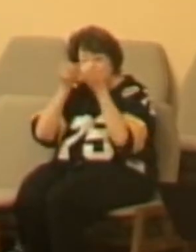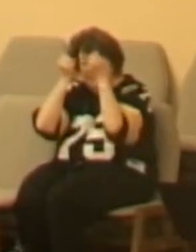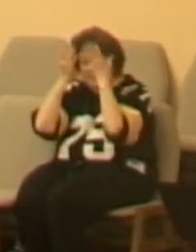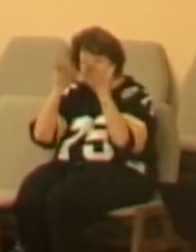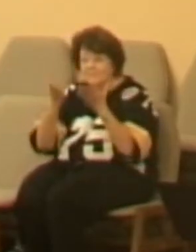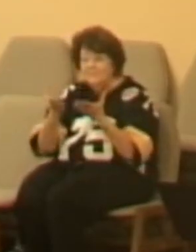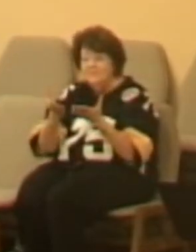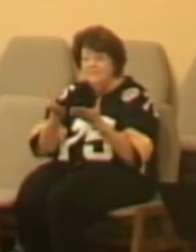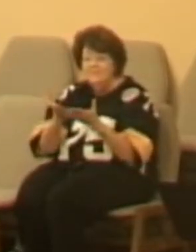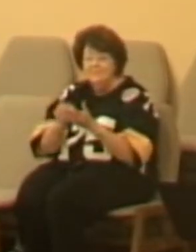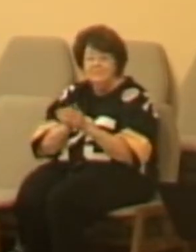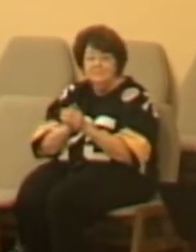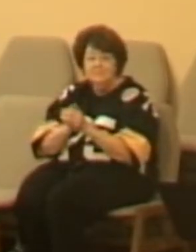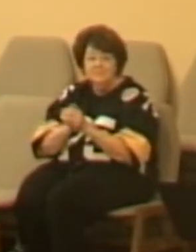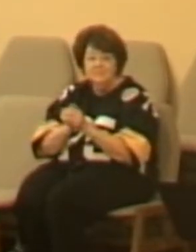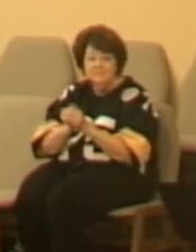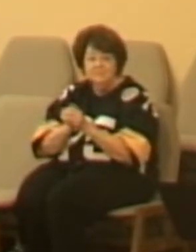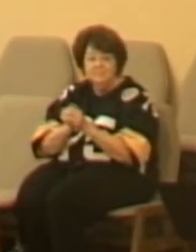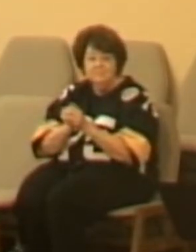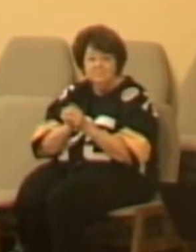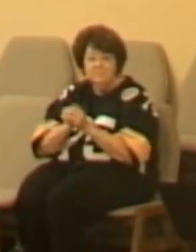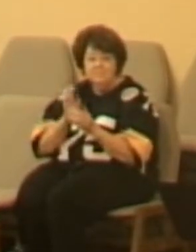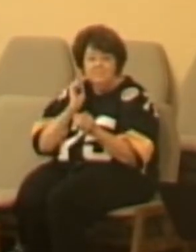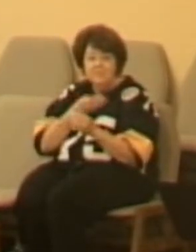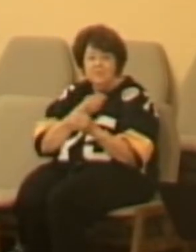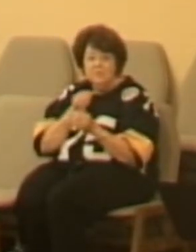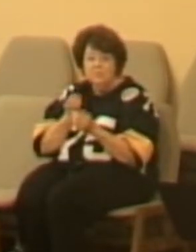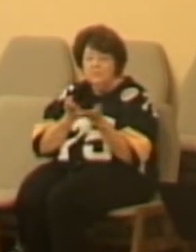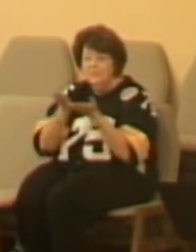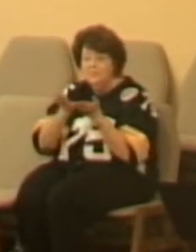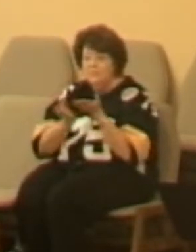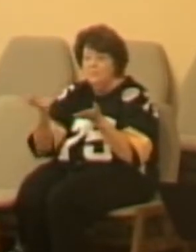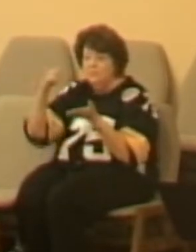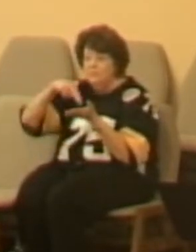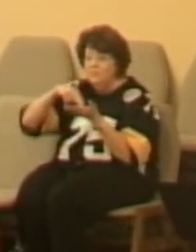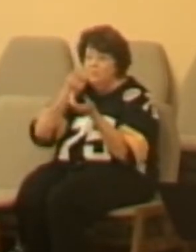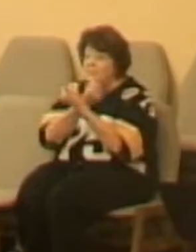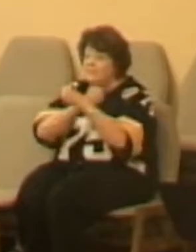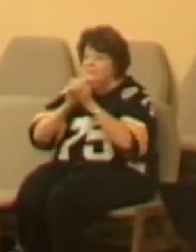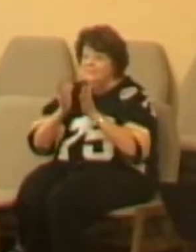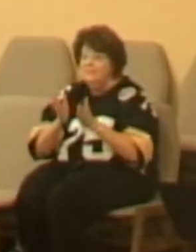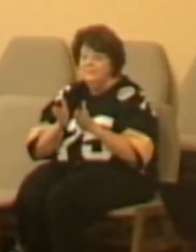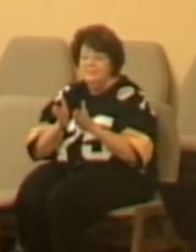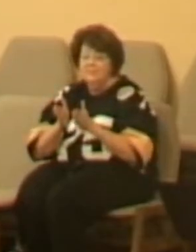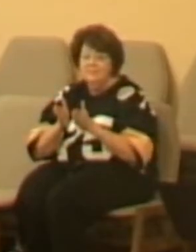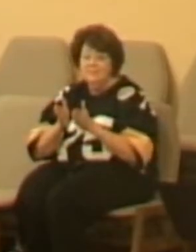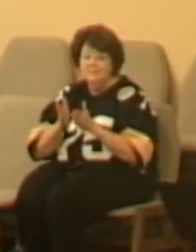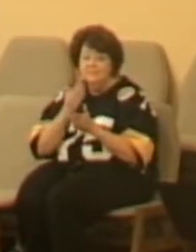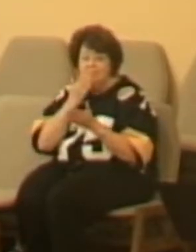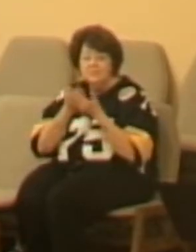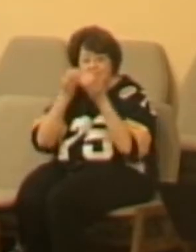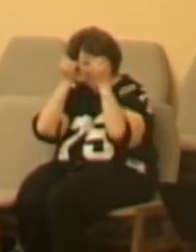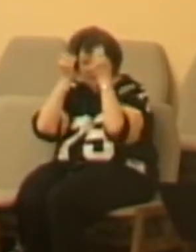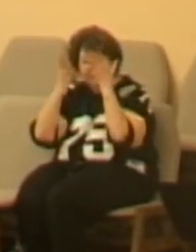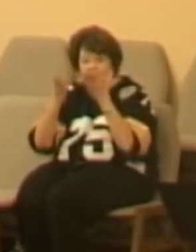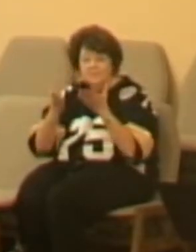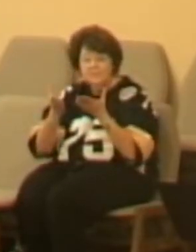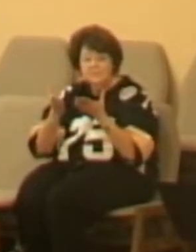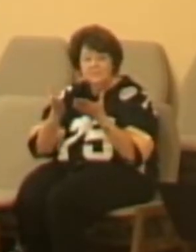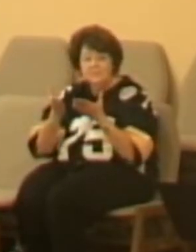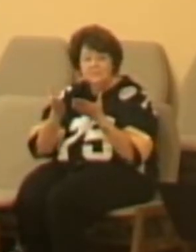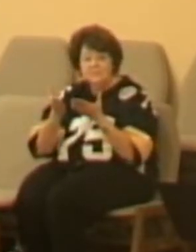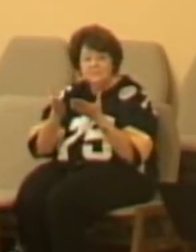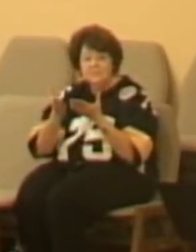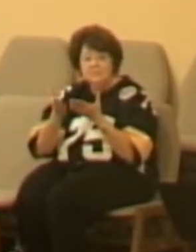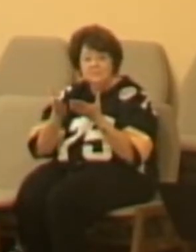You ready? Here's the good news. We serve a risen Savior. And the good news about the fact that we serve a risen